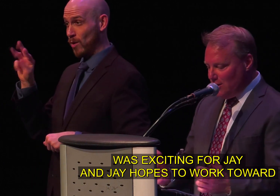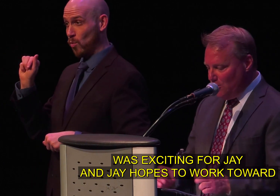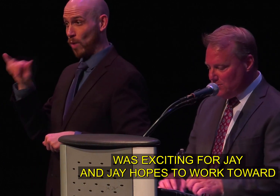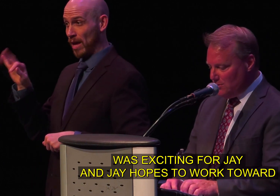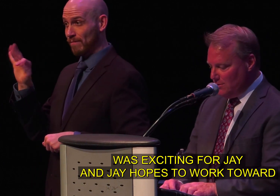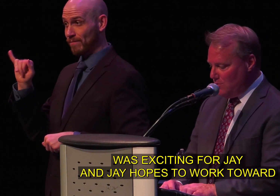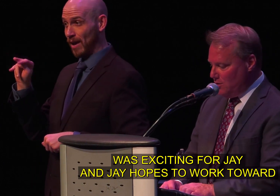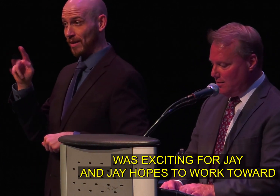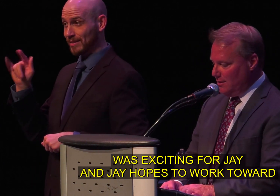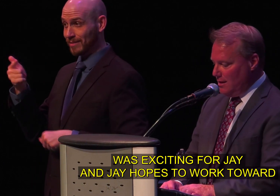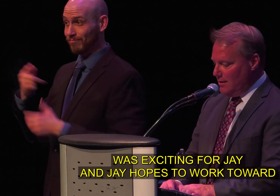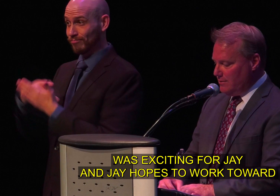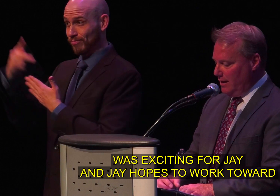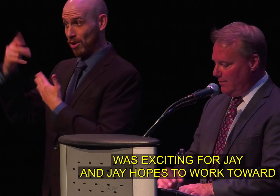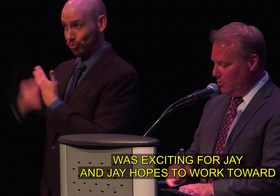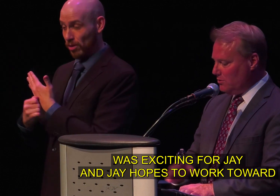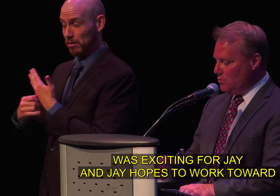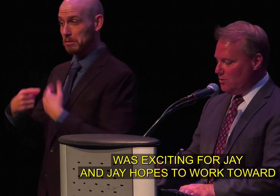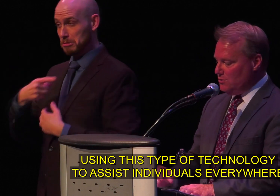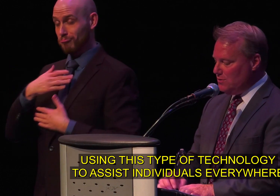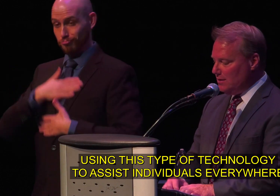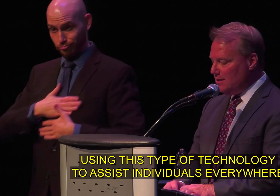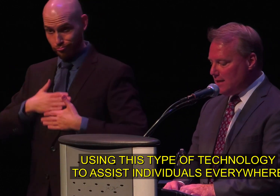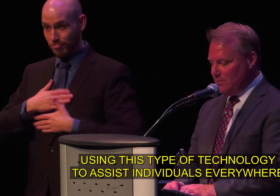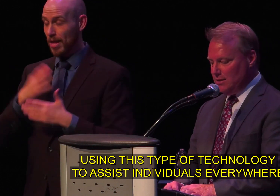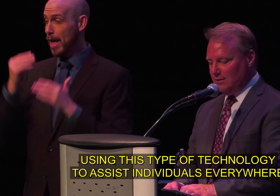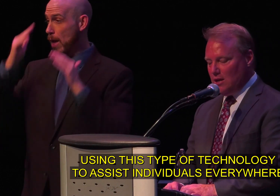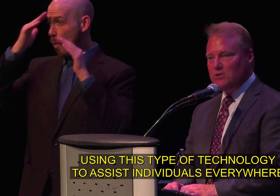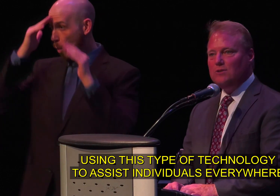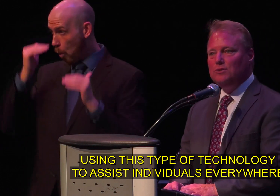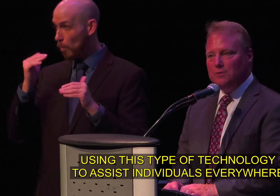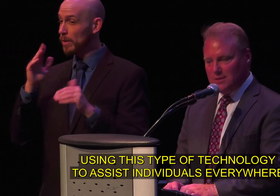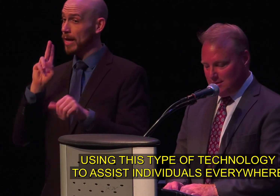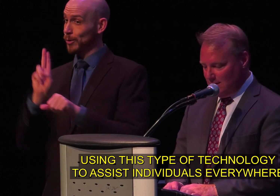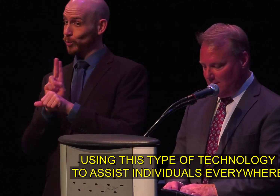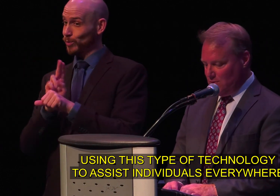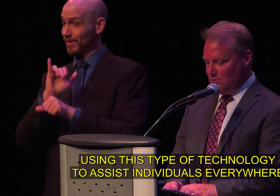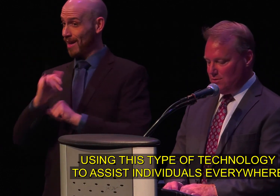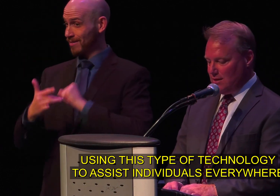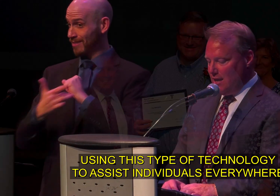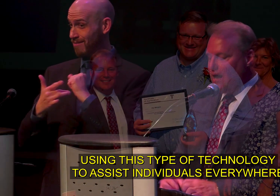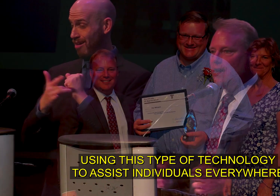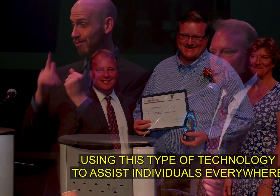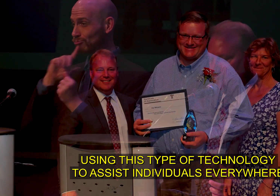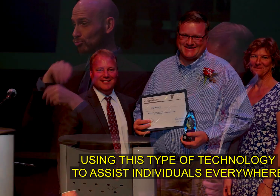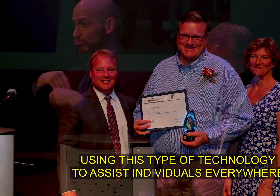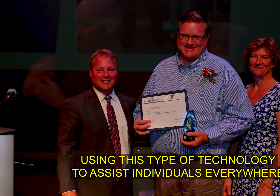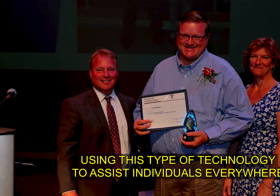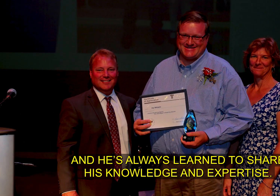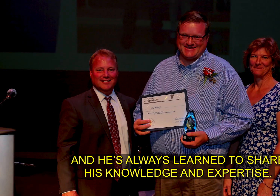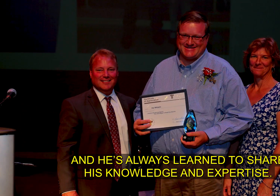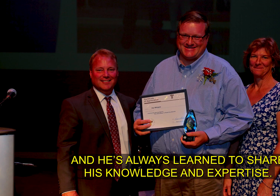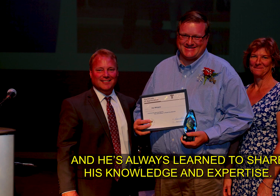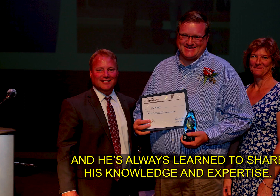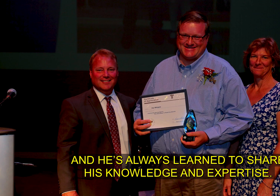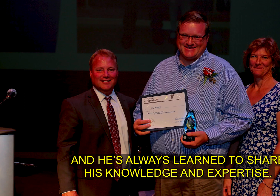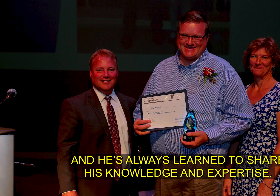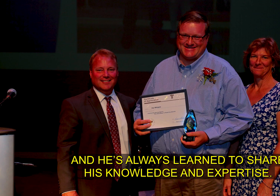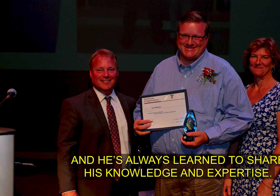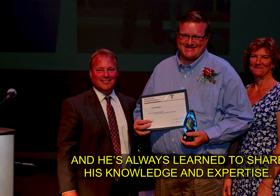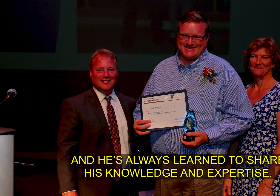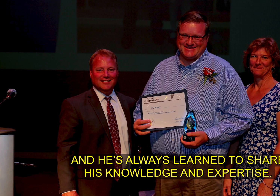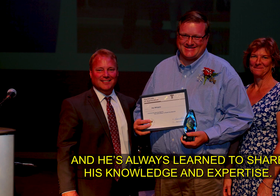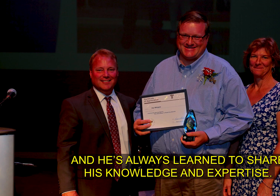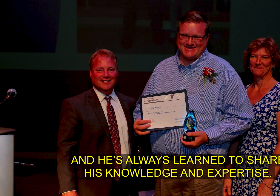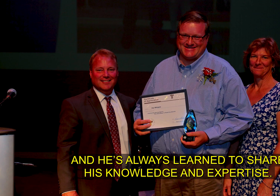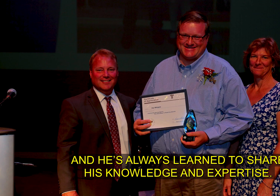and jay hopes to work work towards using this type of technology to assist individuals everywhere and he's always willing